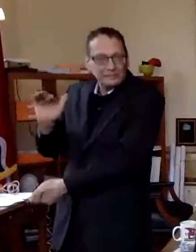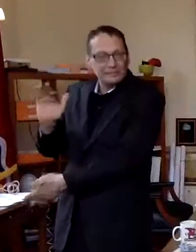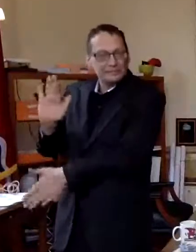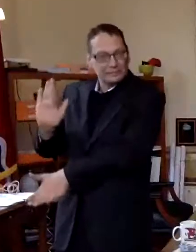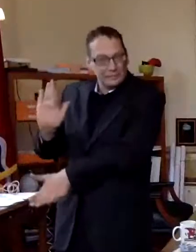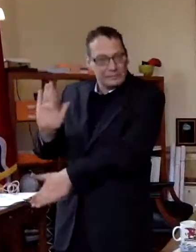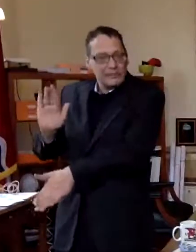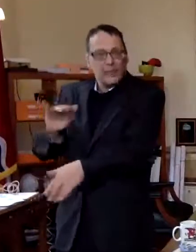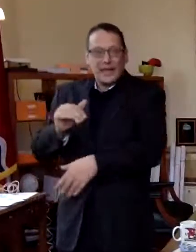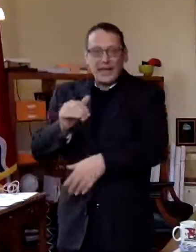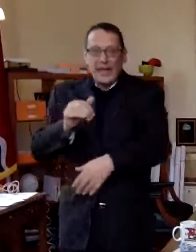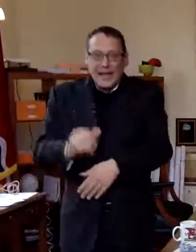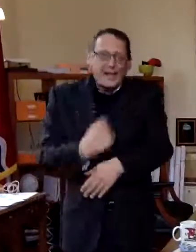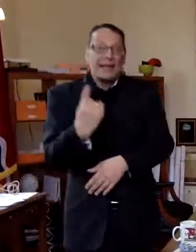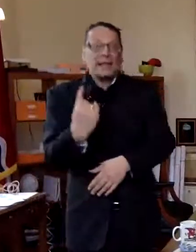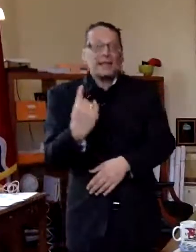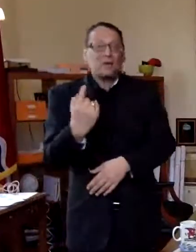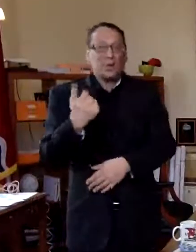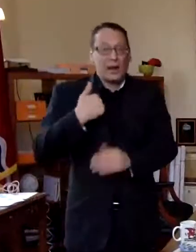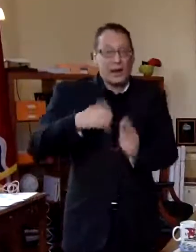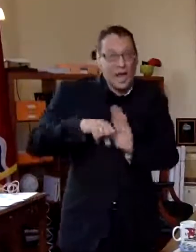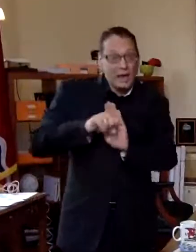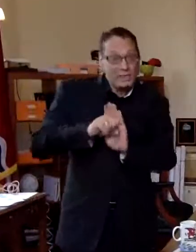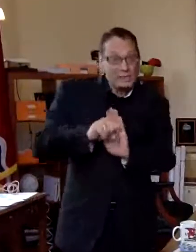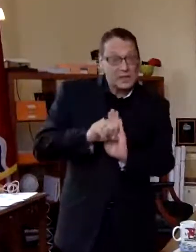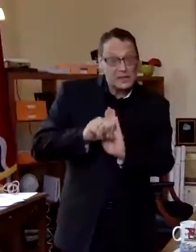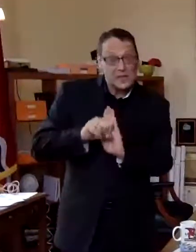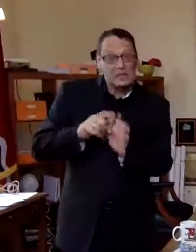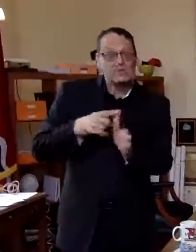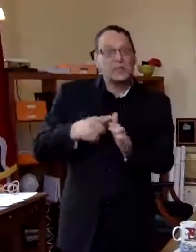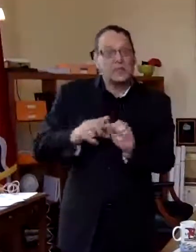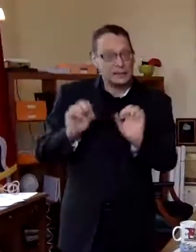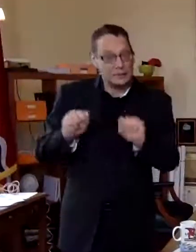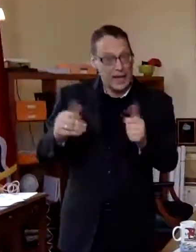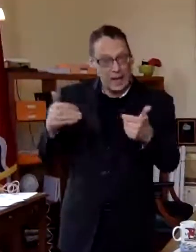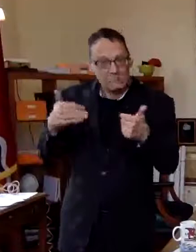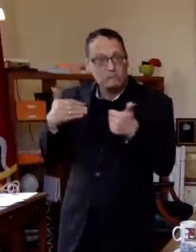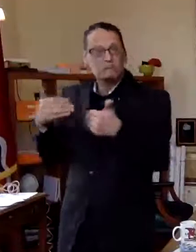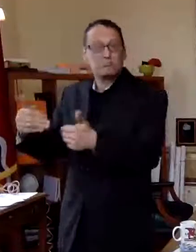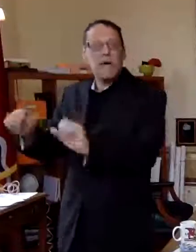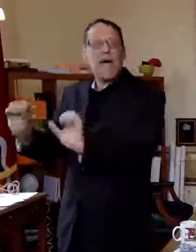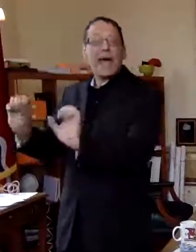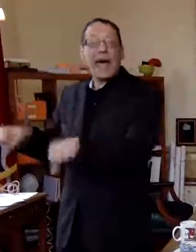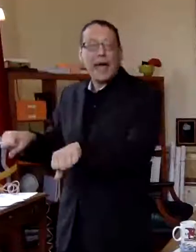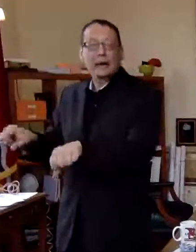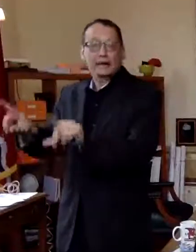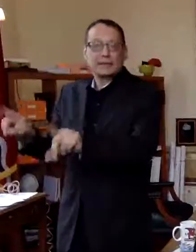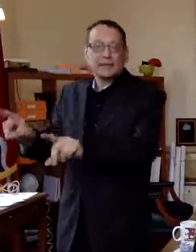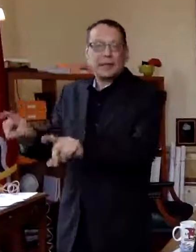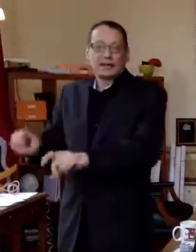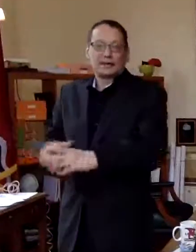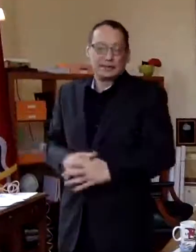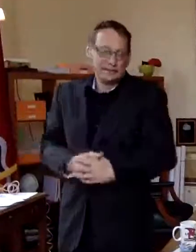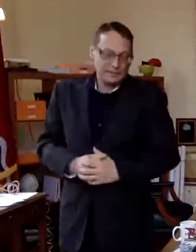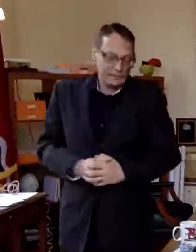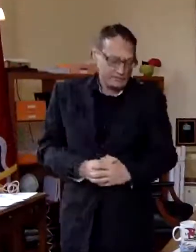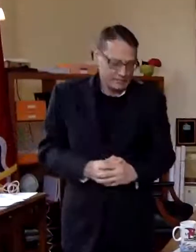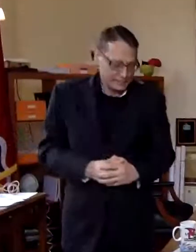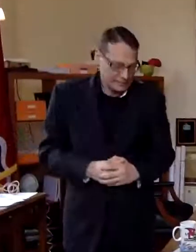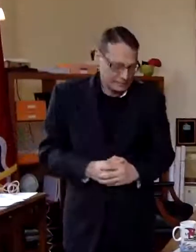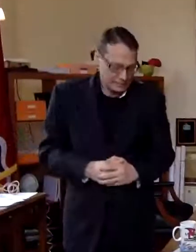so that anyone who has any of the symptoms who we we'd like to be tested is able to be tested um